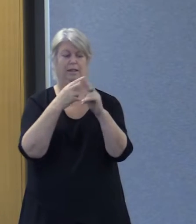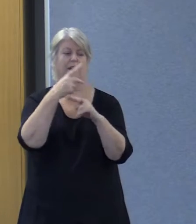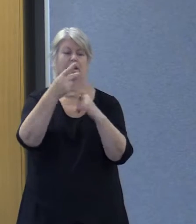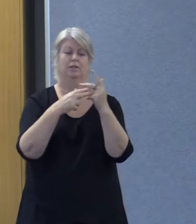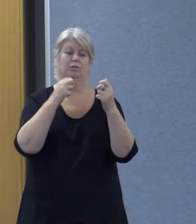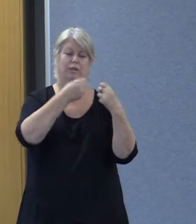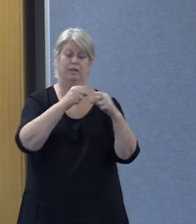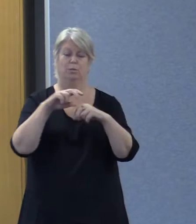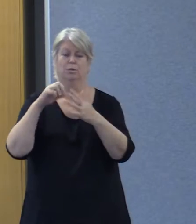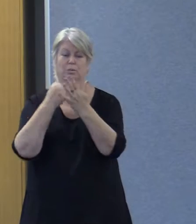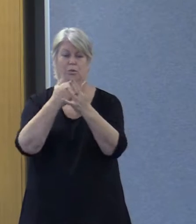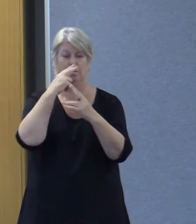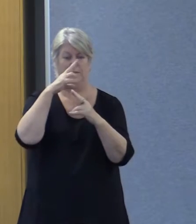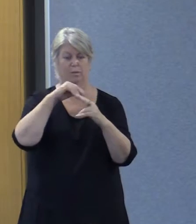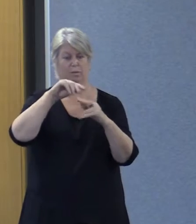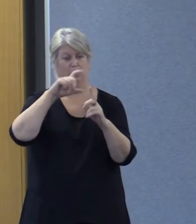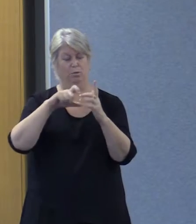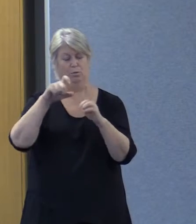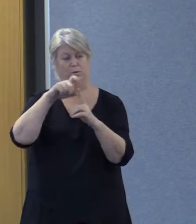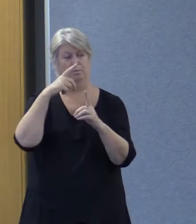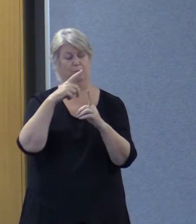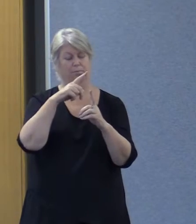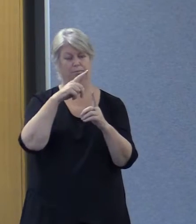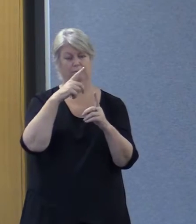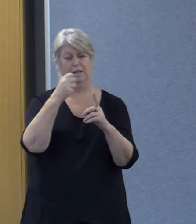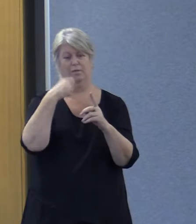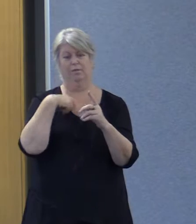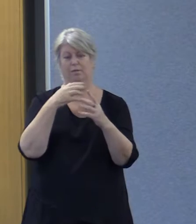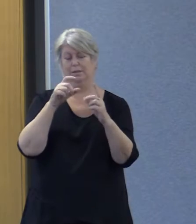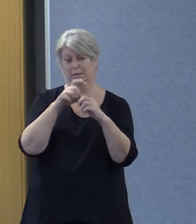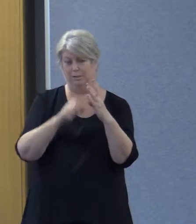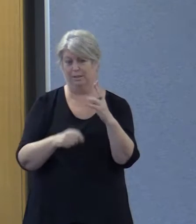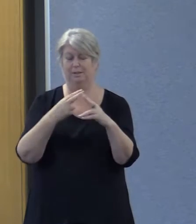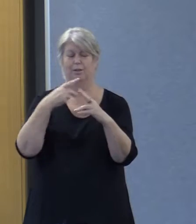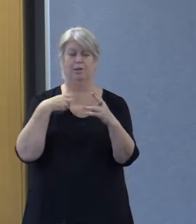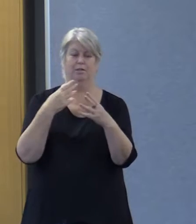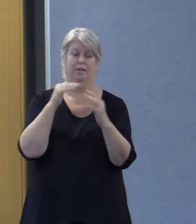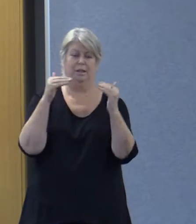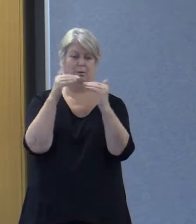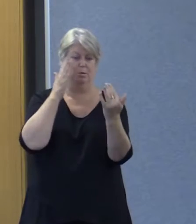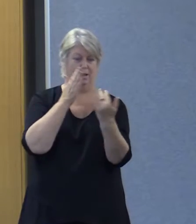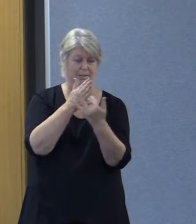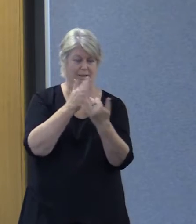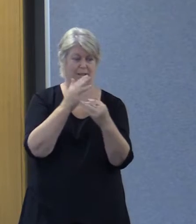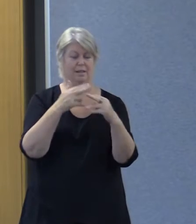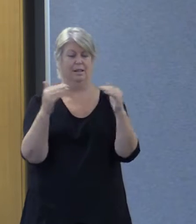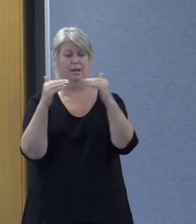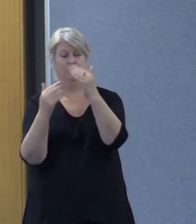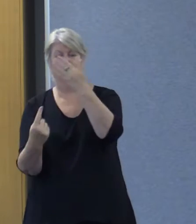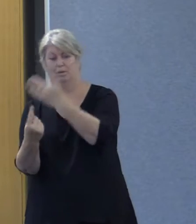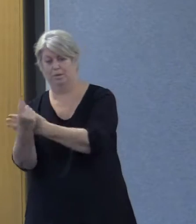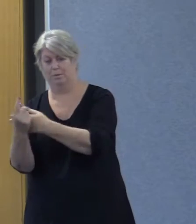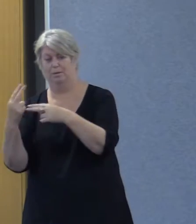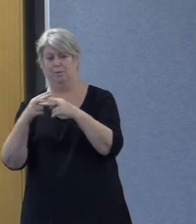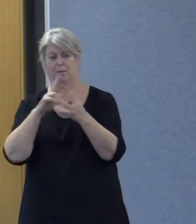will support people from cold backgrounds with disabilities to have equitable access, participation and most of all equitable outcomes